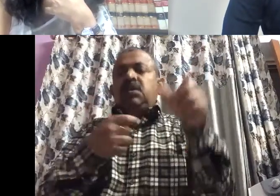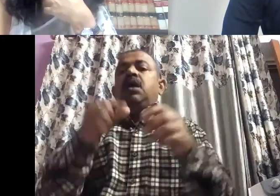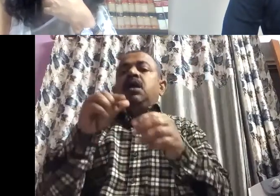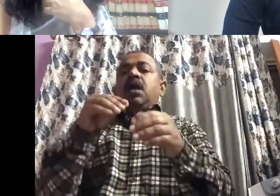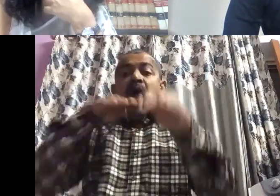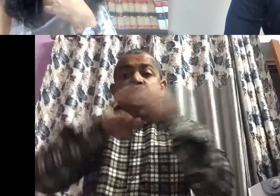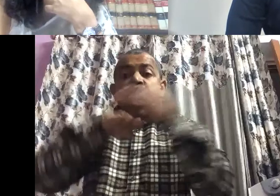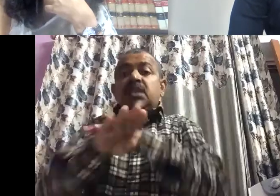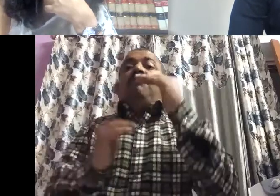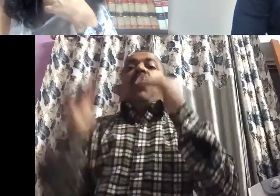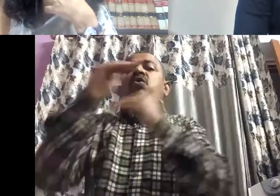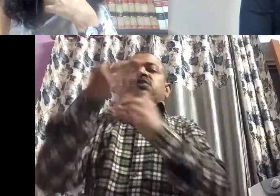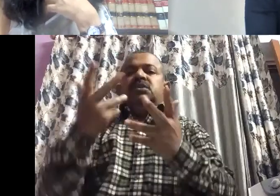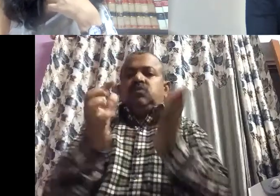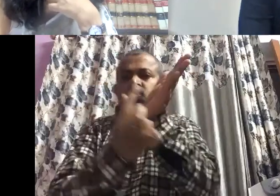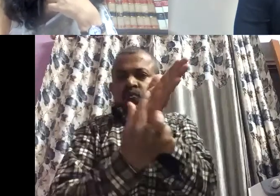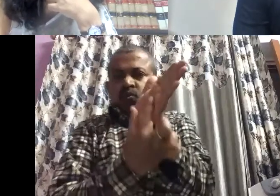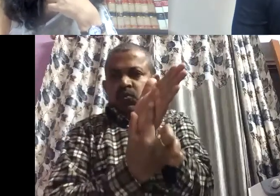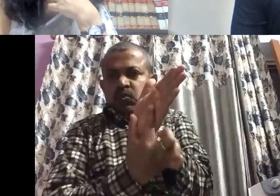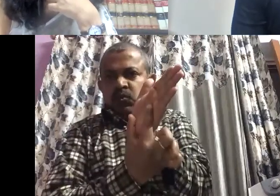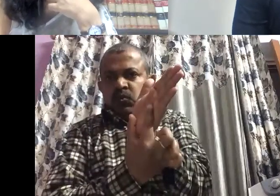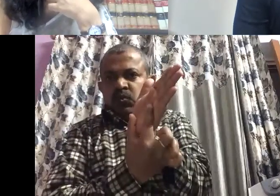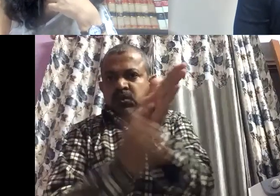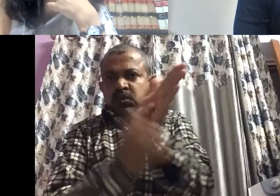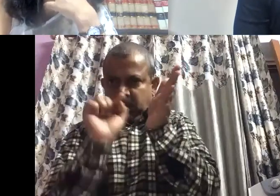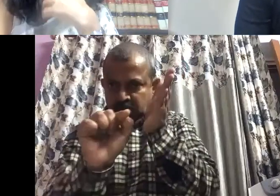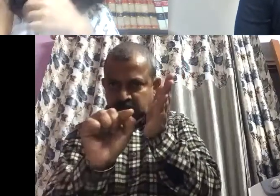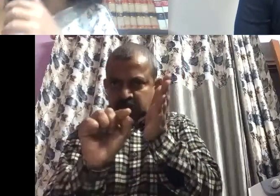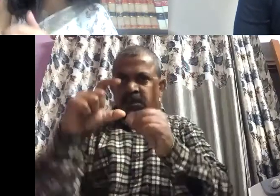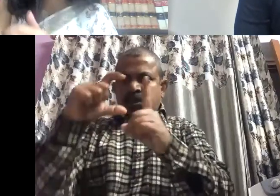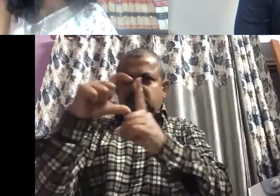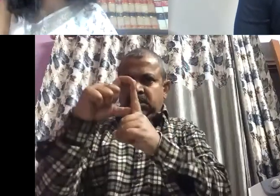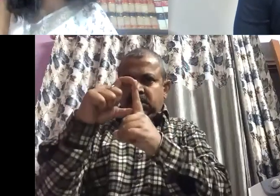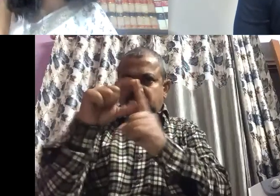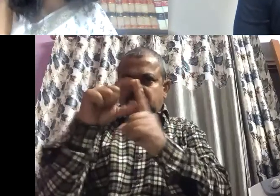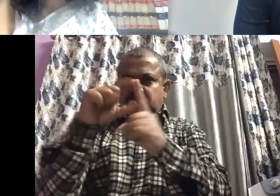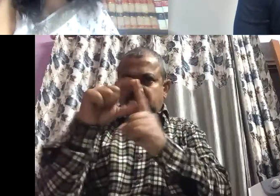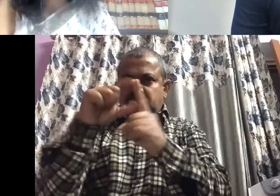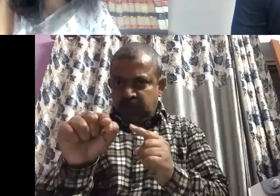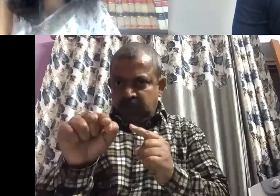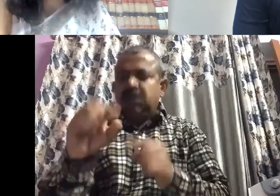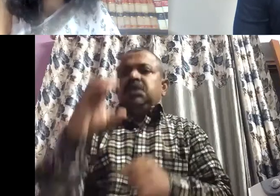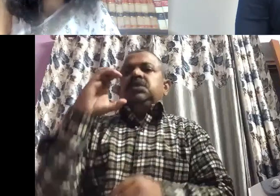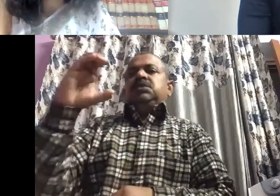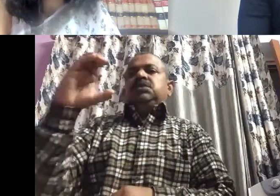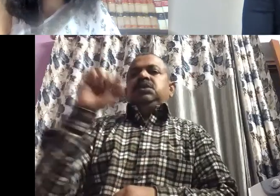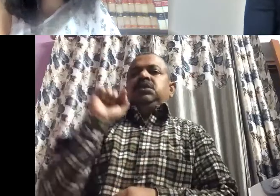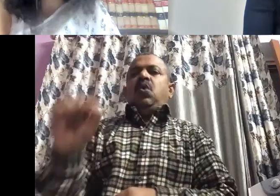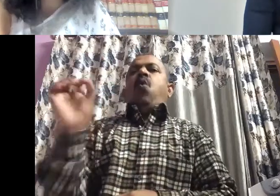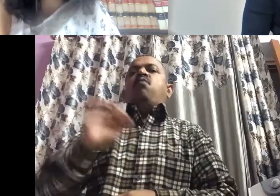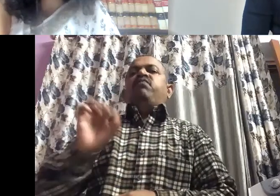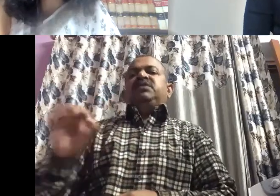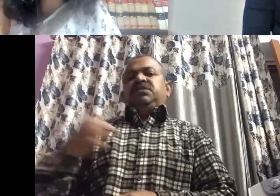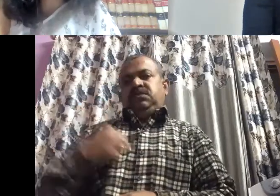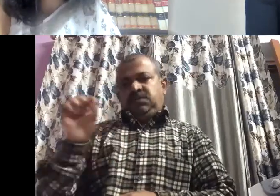So, am working in the sector as a UDC, upper division clerk, am